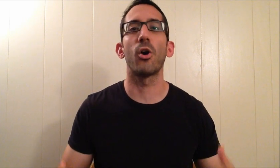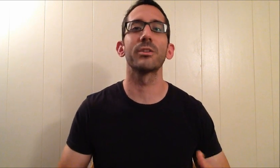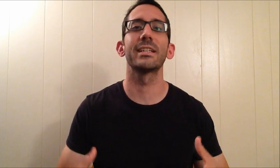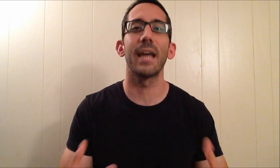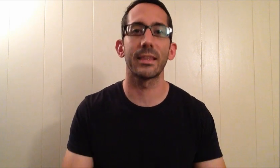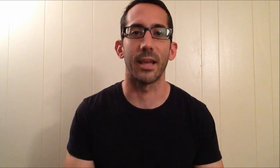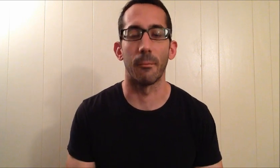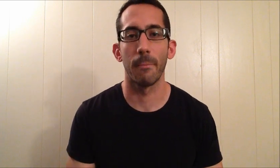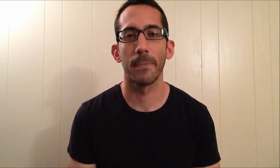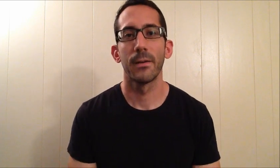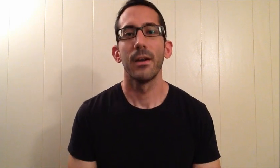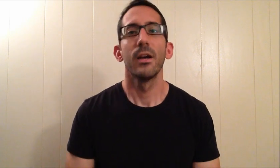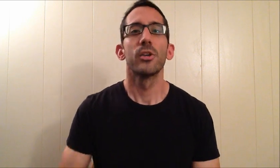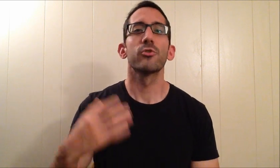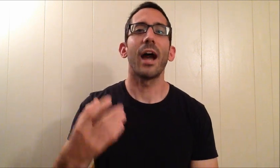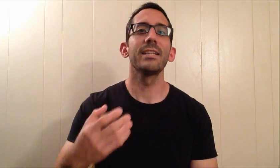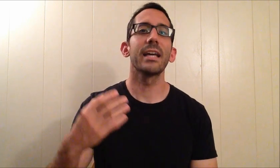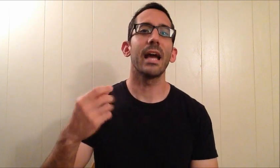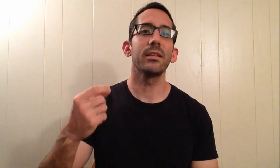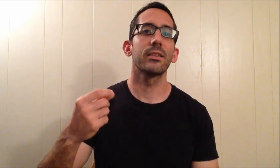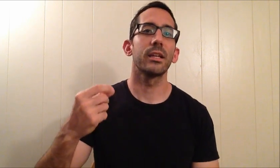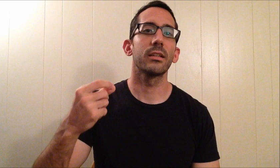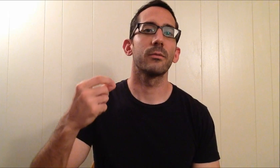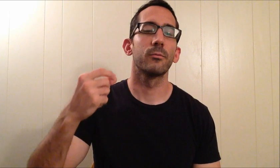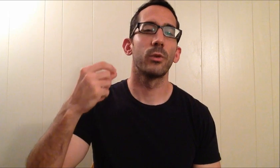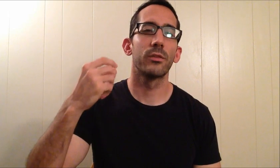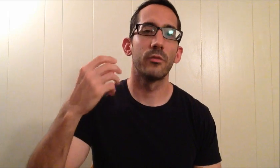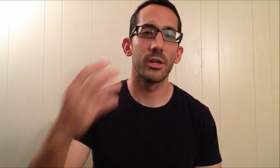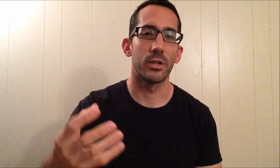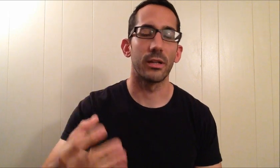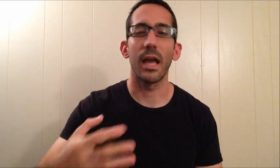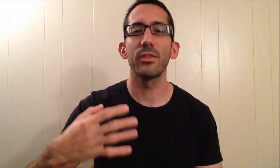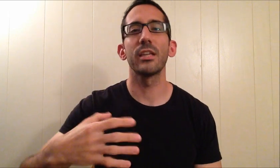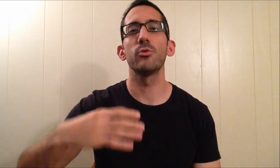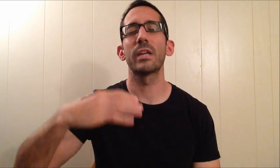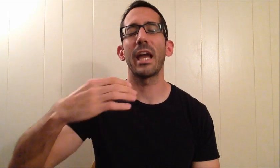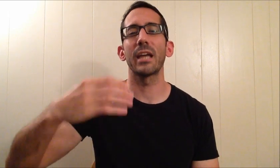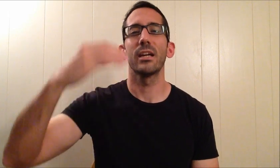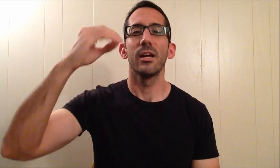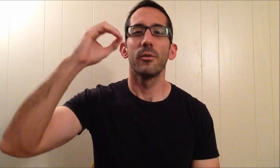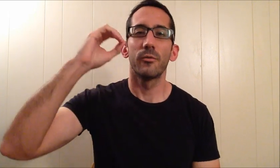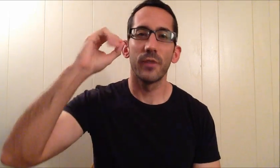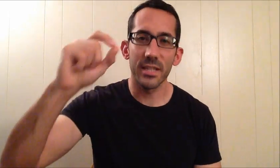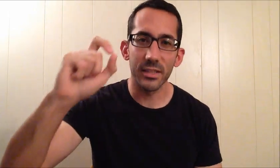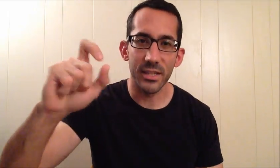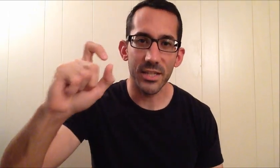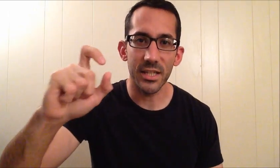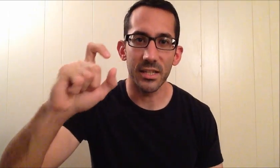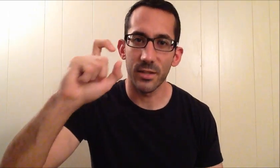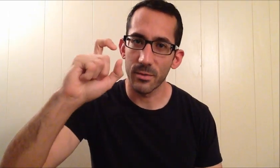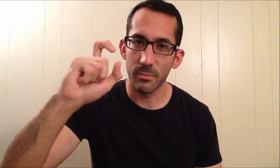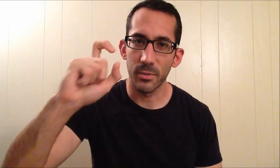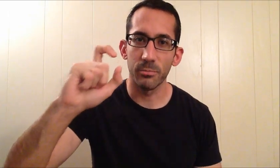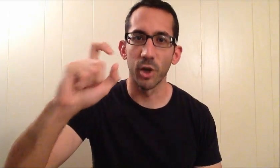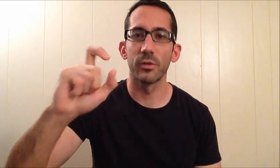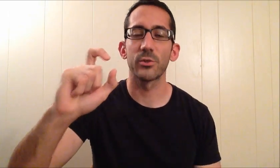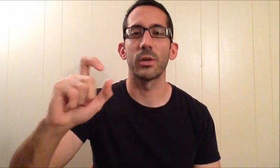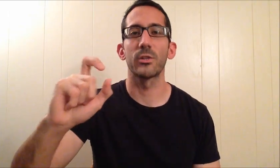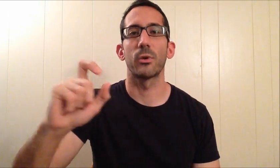at all to get them. Trying to get anything with vision, anything that you can't physically see in perfect 2020